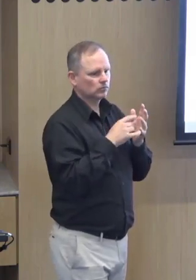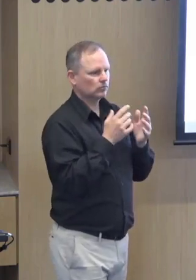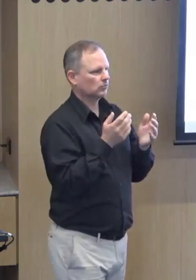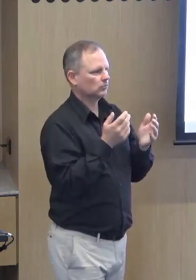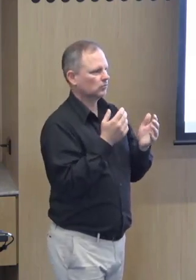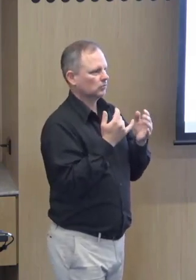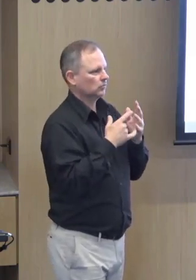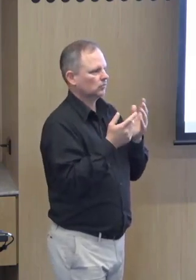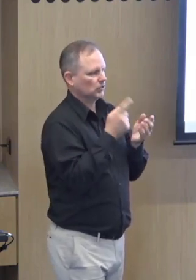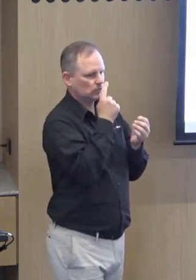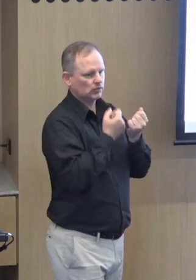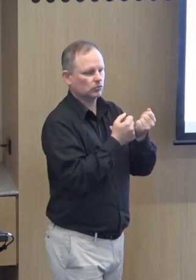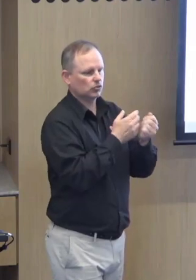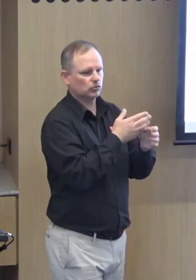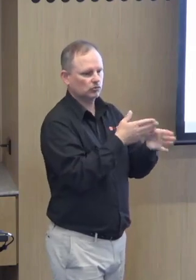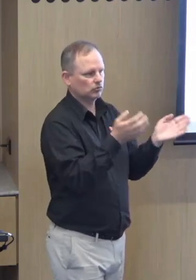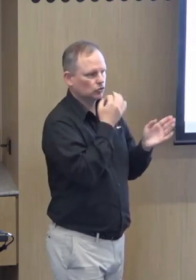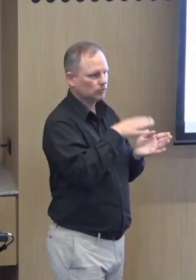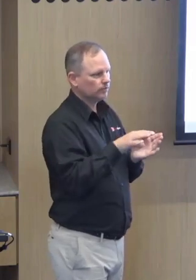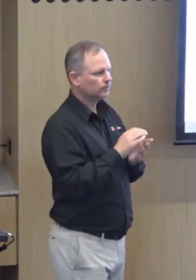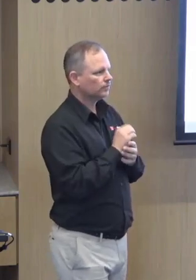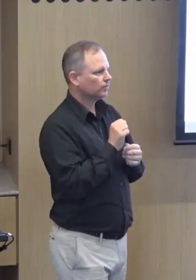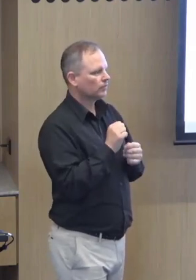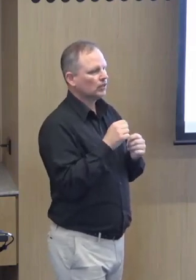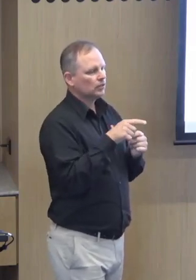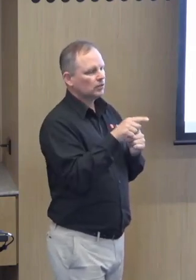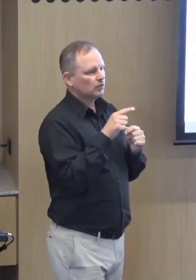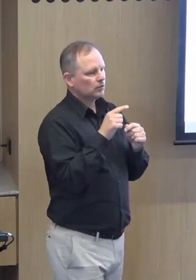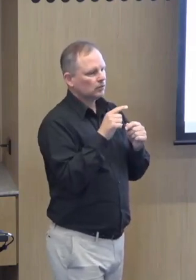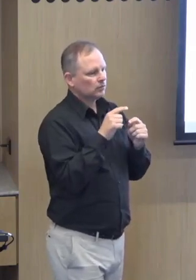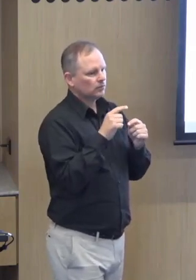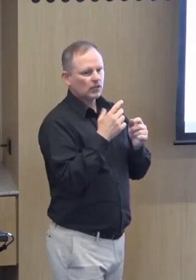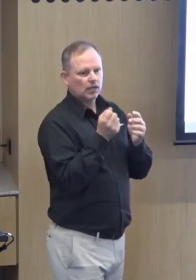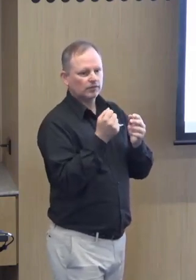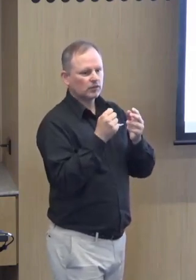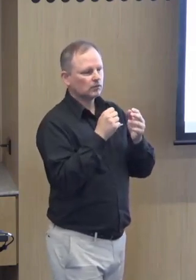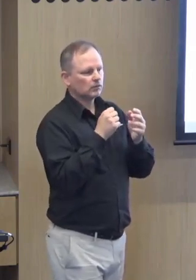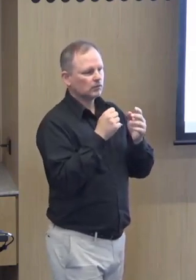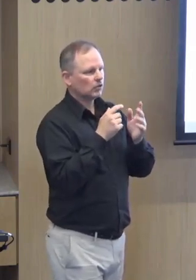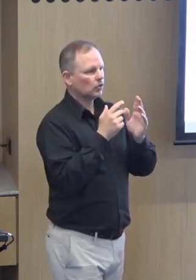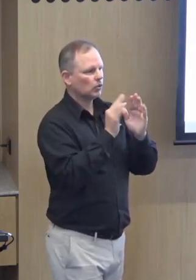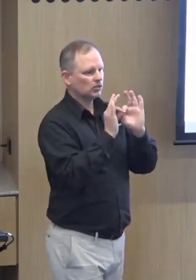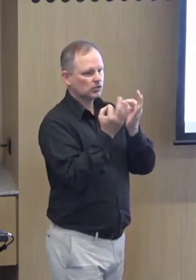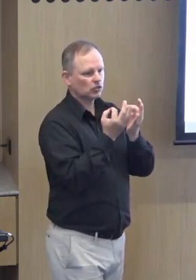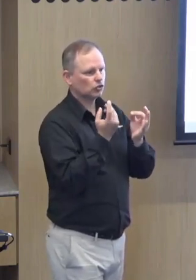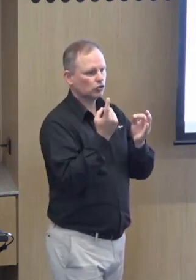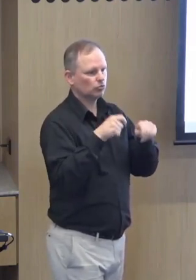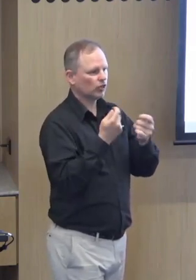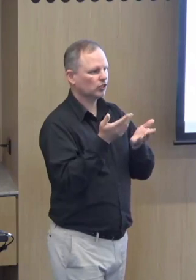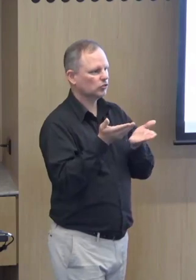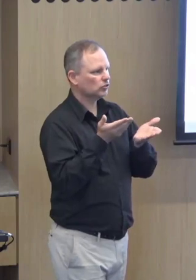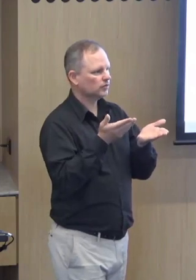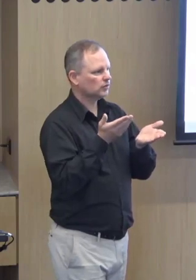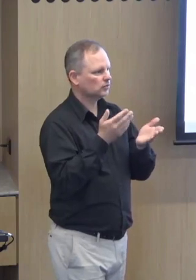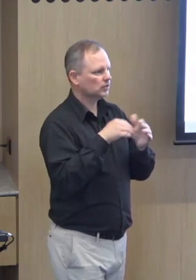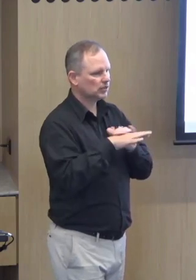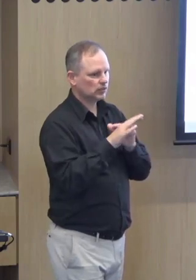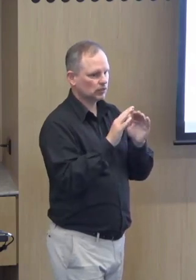in the space in collaboration with Deaf Victoria and the proposal we're putting forward and hopefully provide a great support stream for